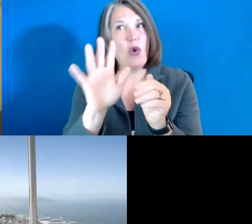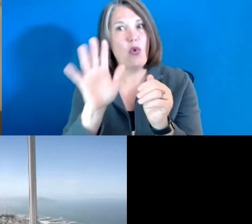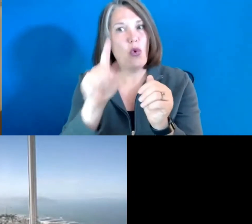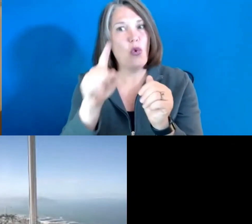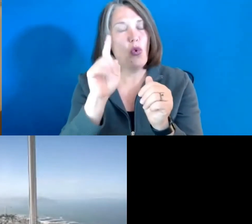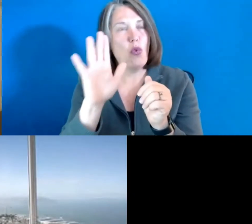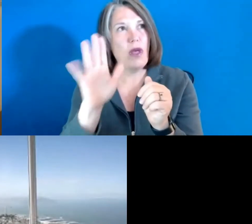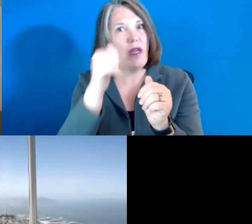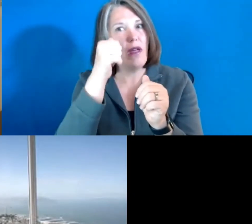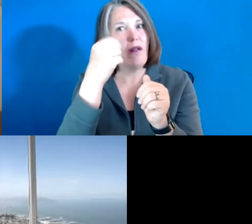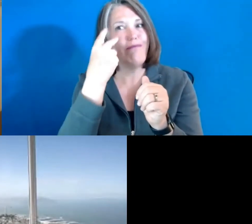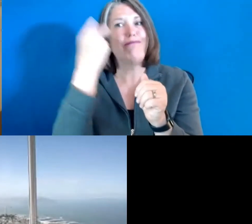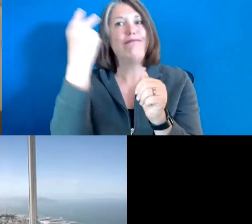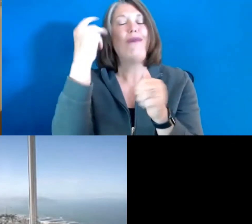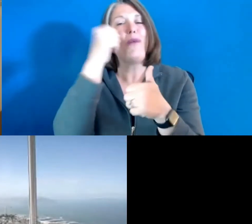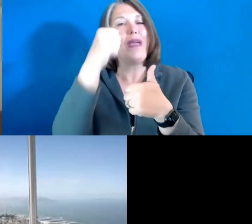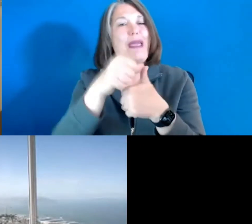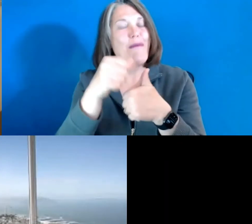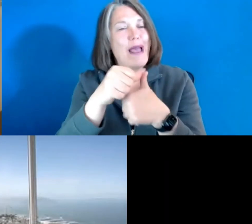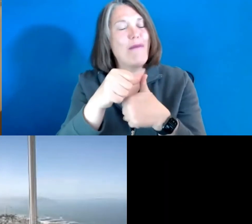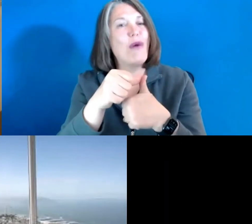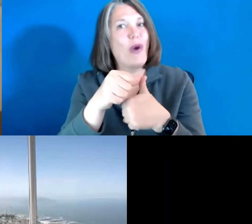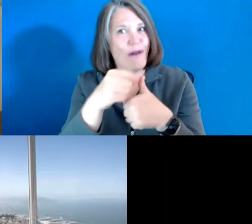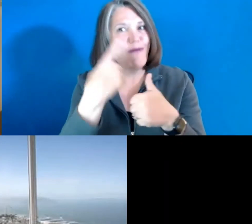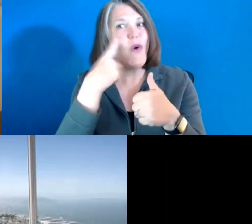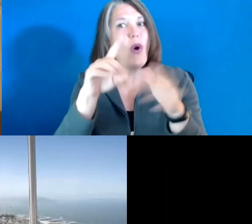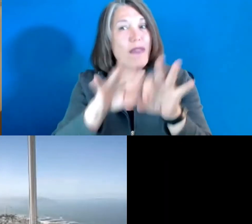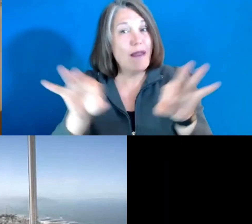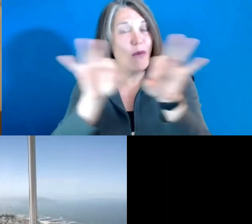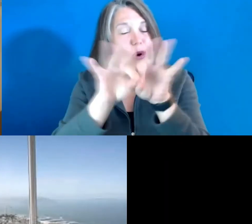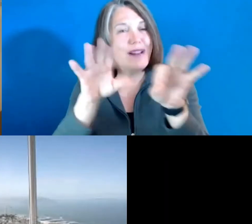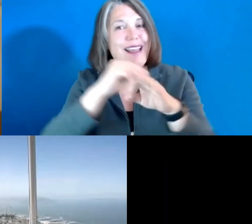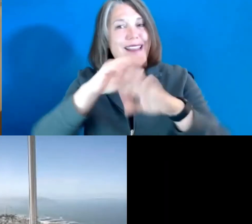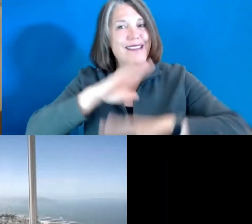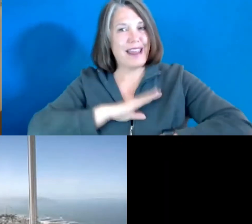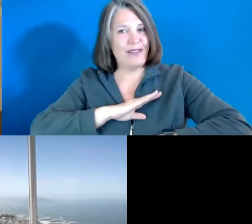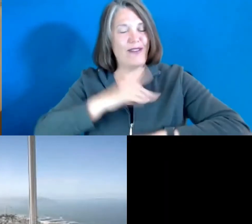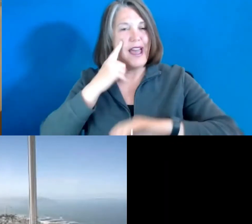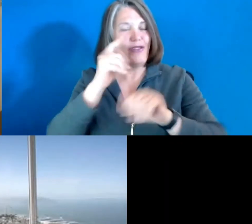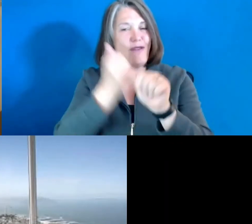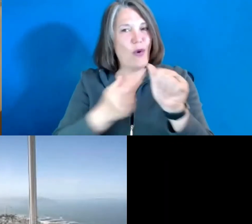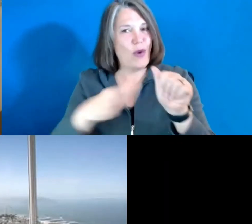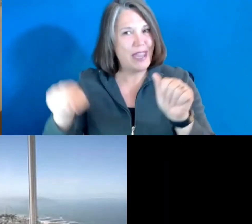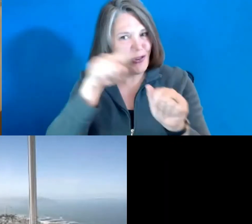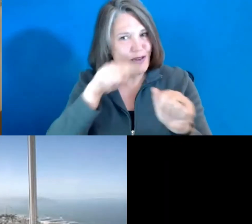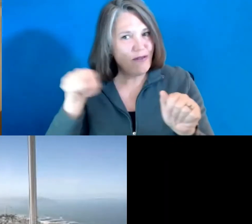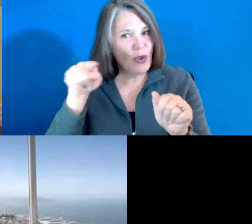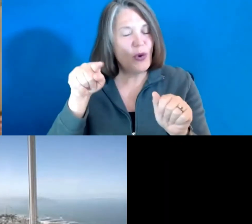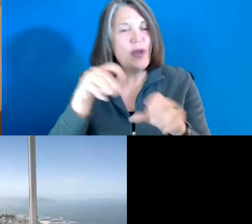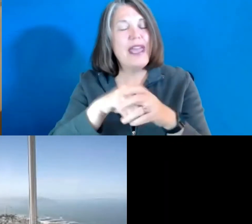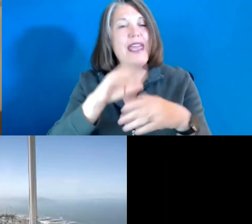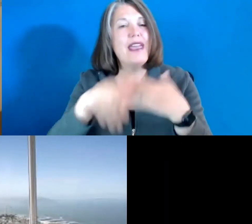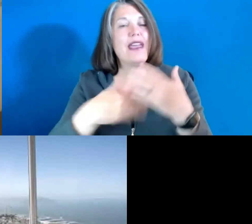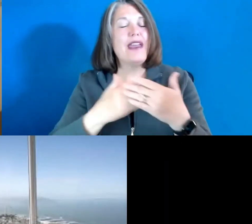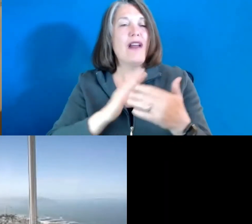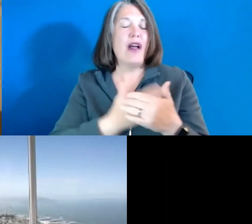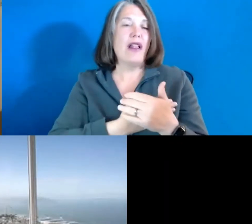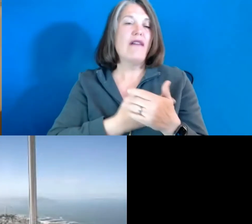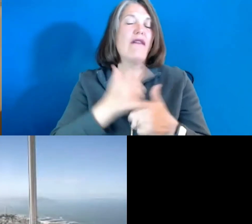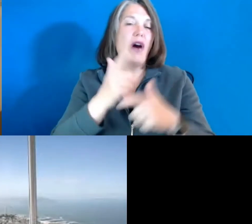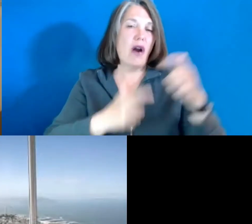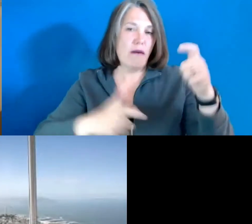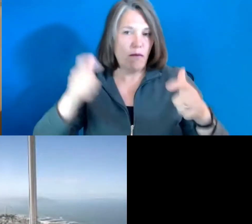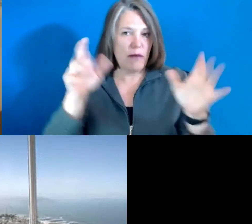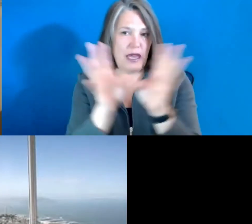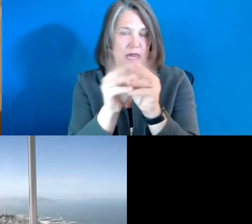satisfaction for each of you. In all of our major convenings,